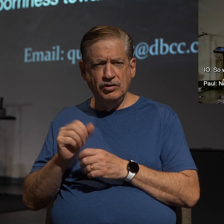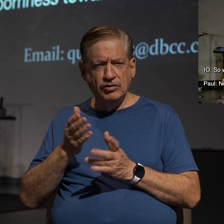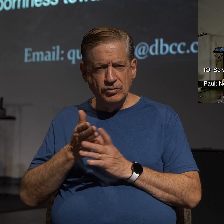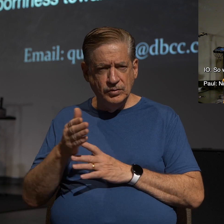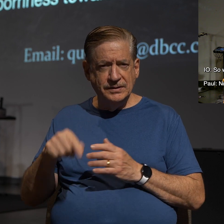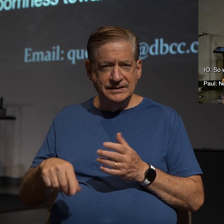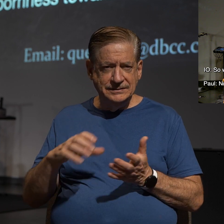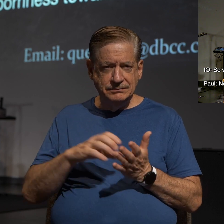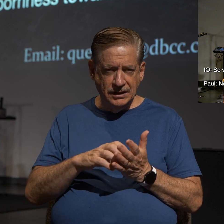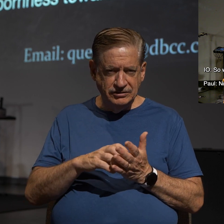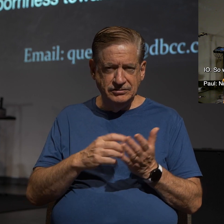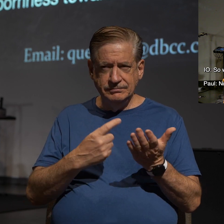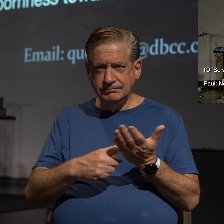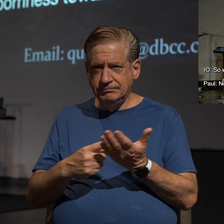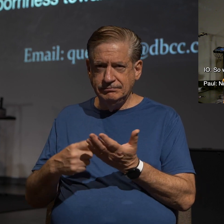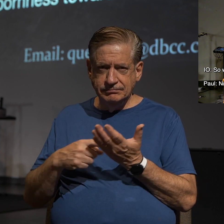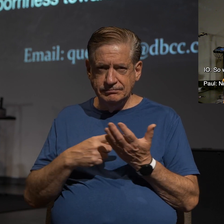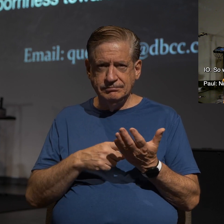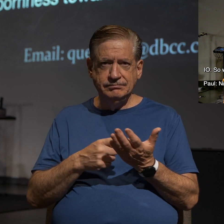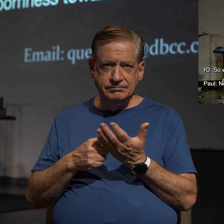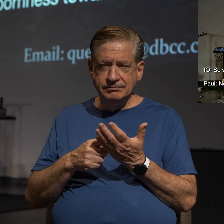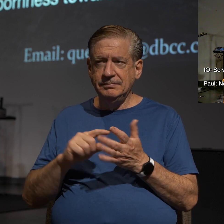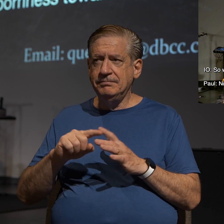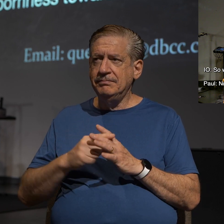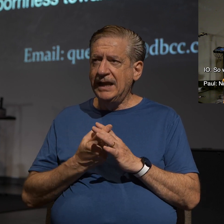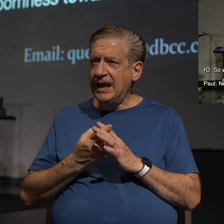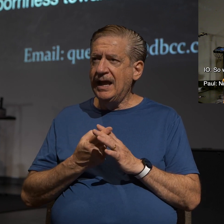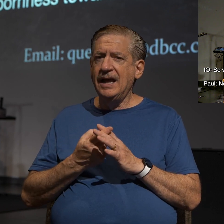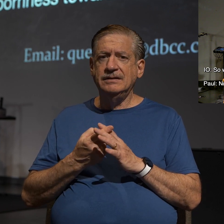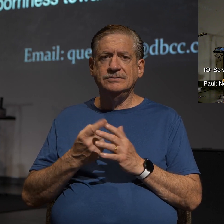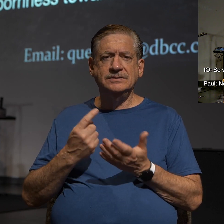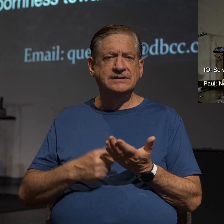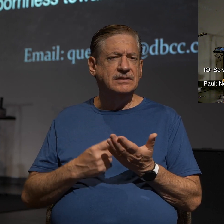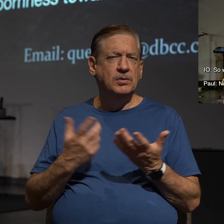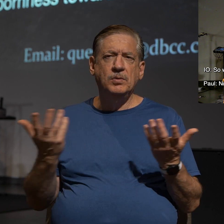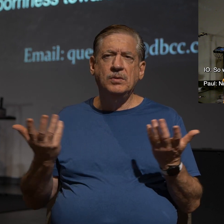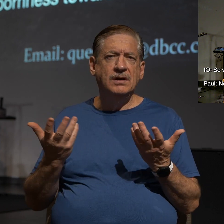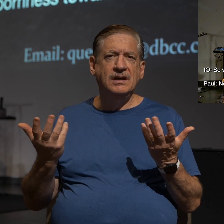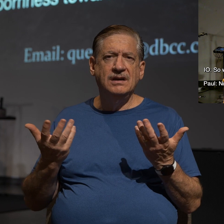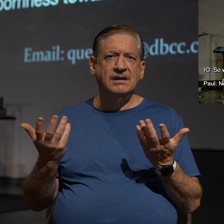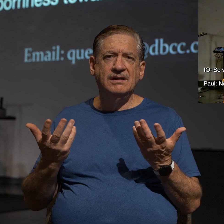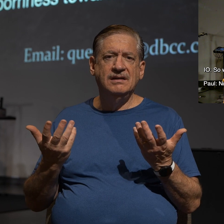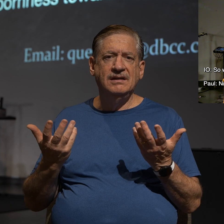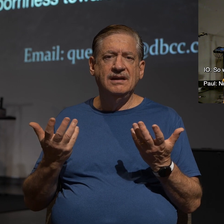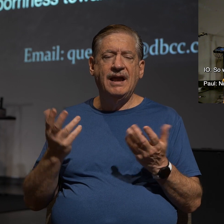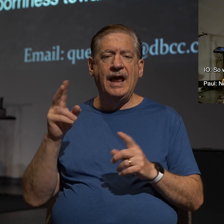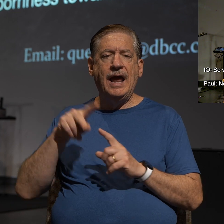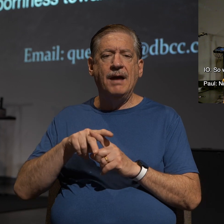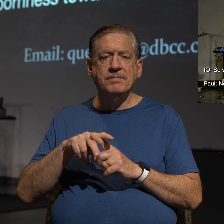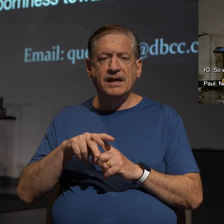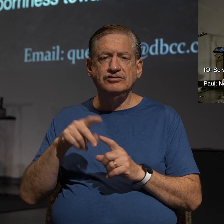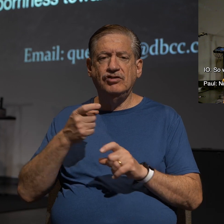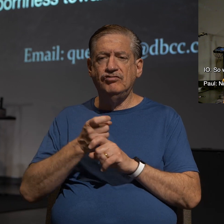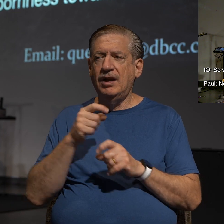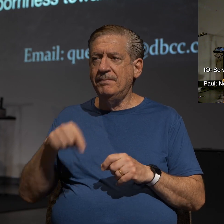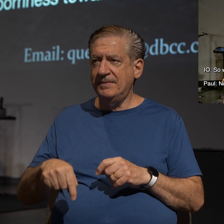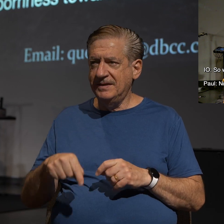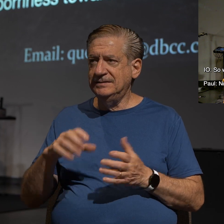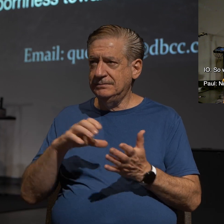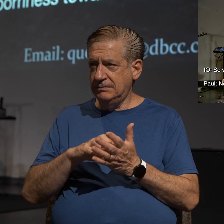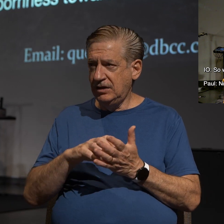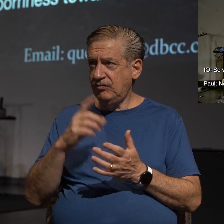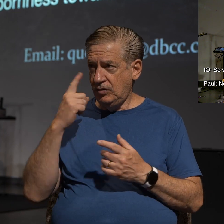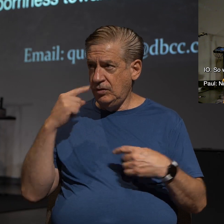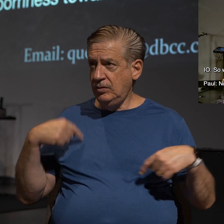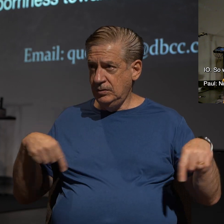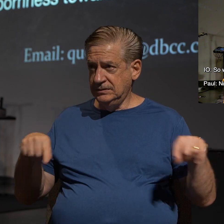and we were having conversations and began to discuss what could possibly be an application from this passage for those of us